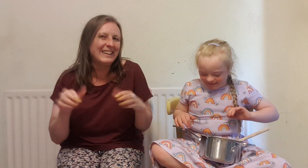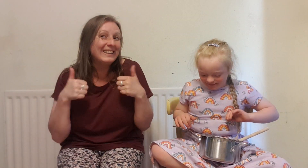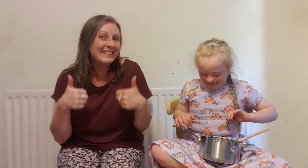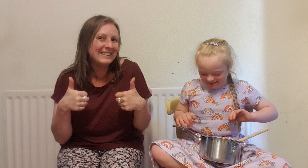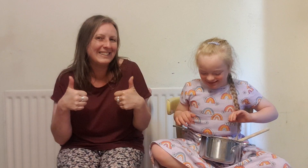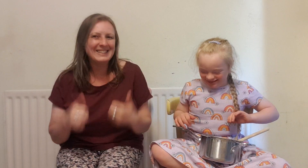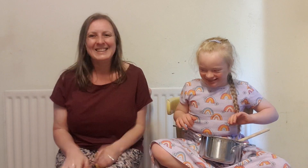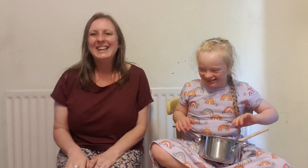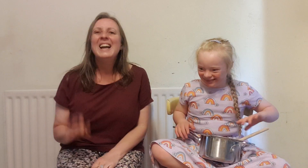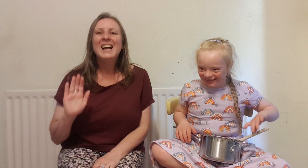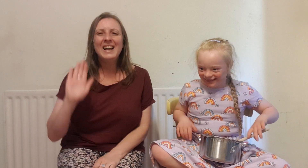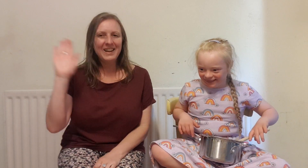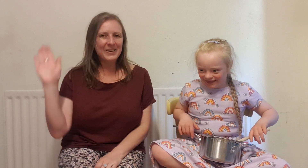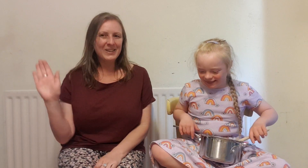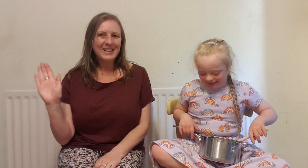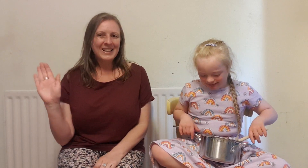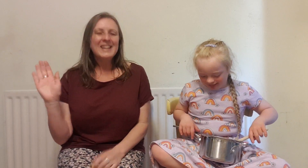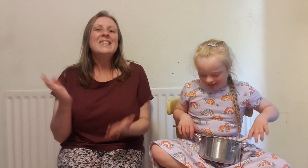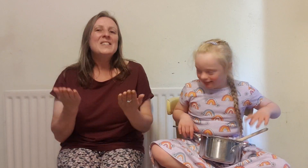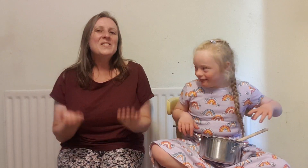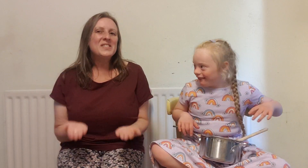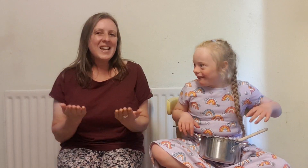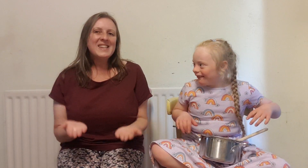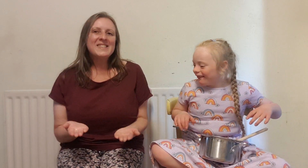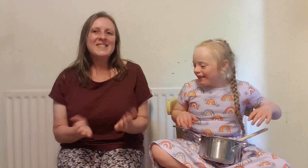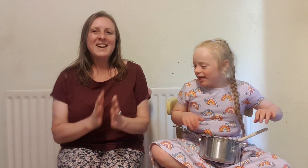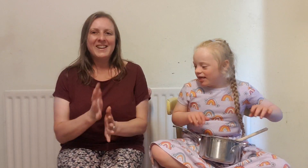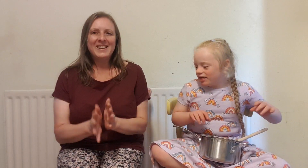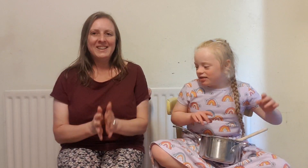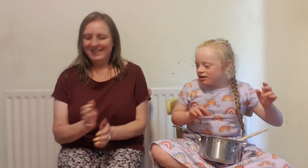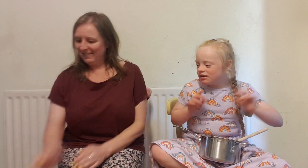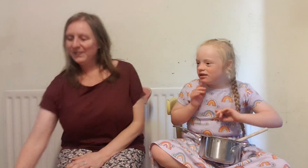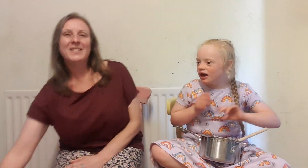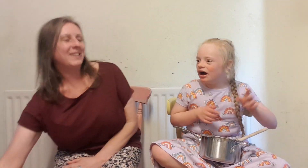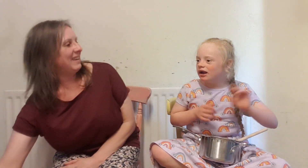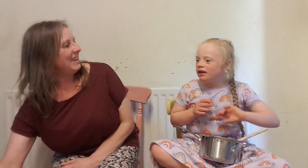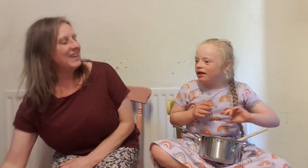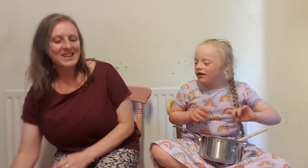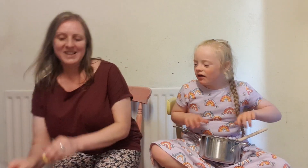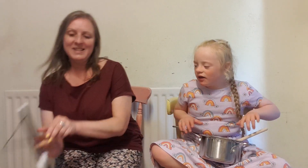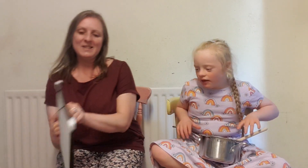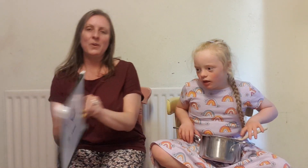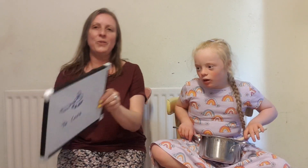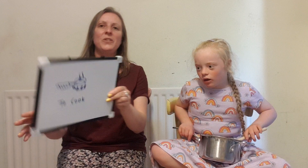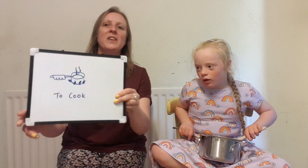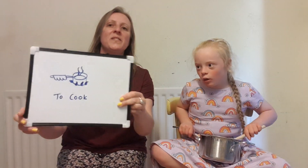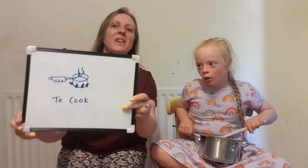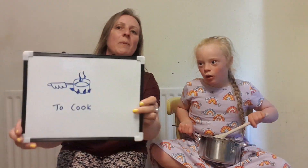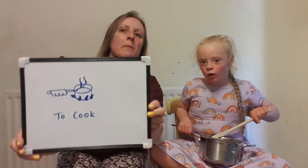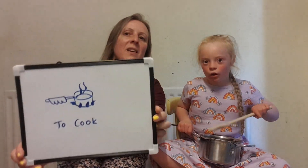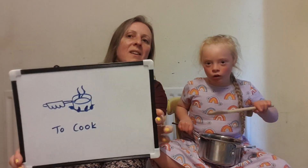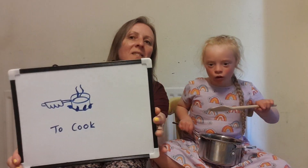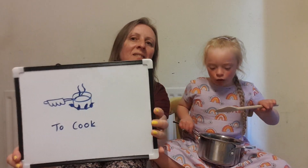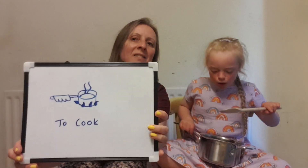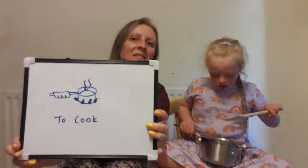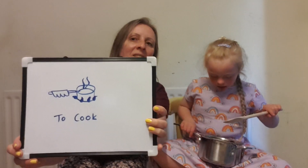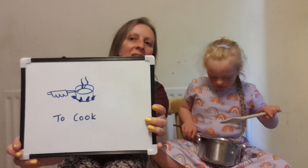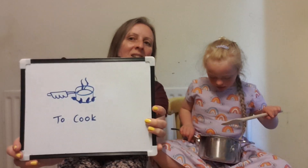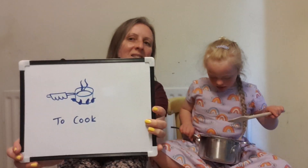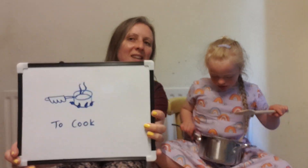Hello. Hello. Today's sign is, what's today's sign baby girl? To